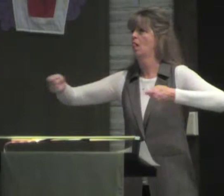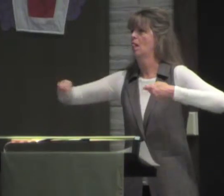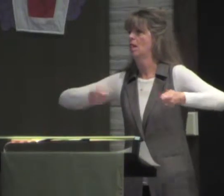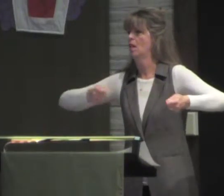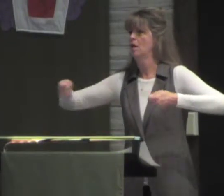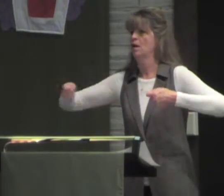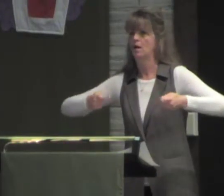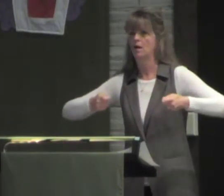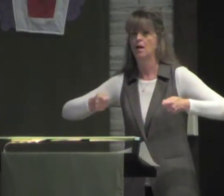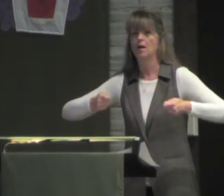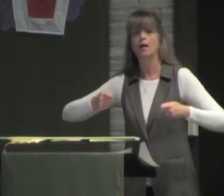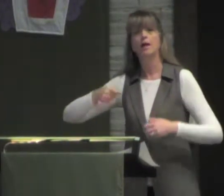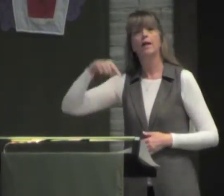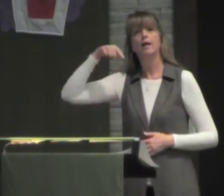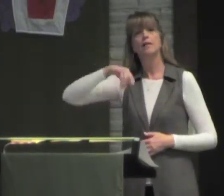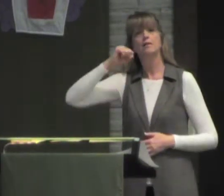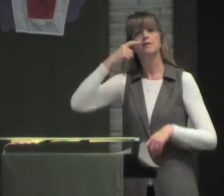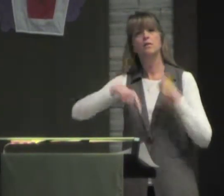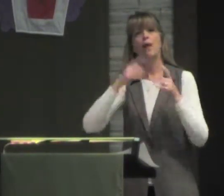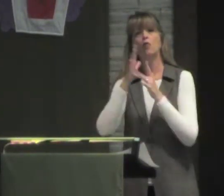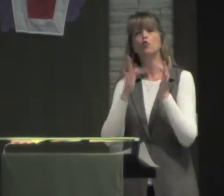God won't give you more than you can handle, remember?